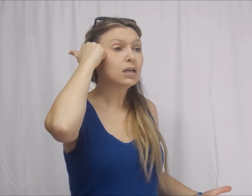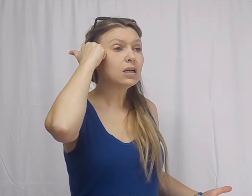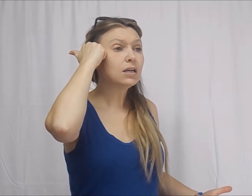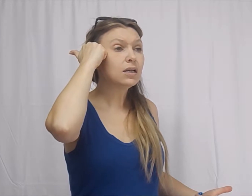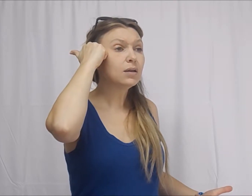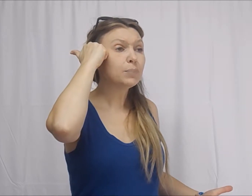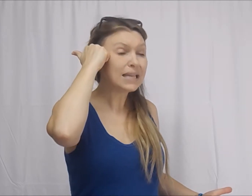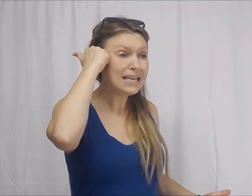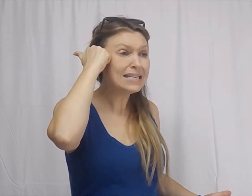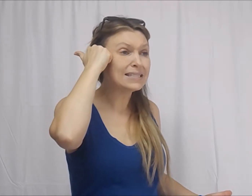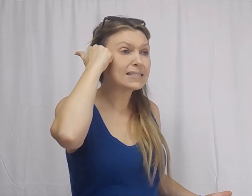Please.